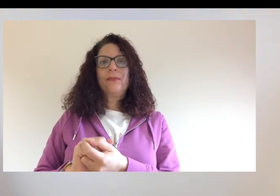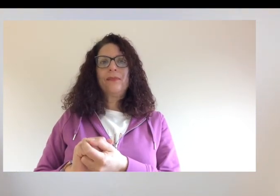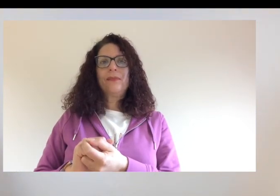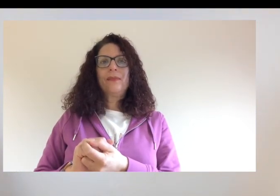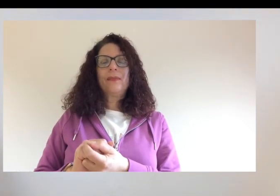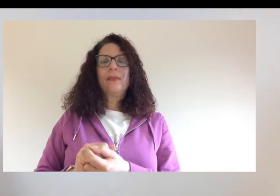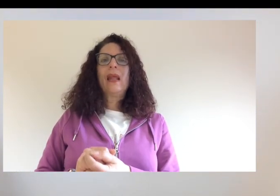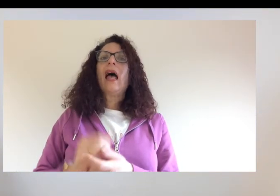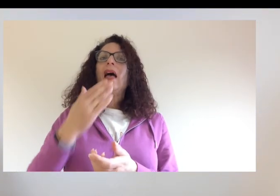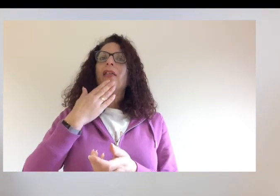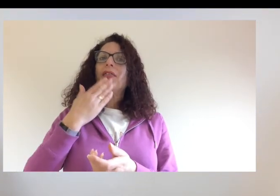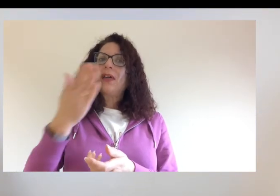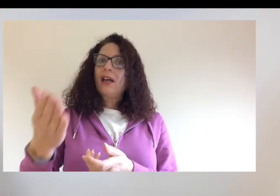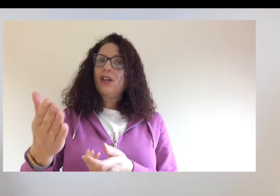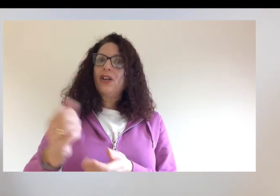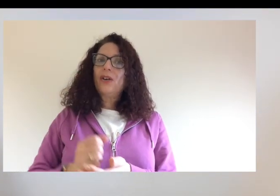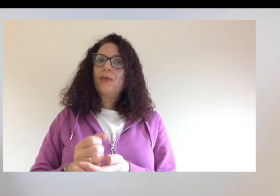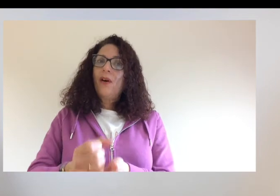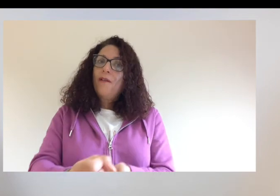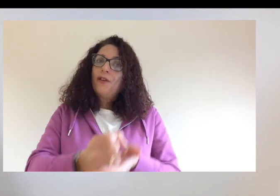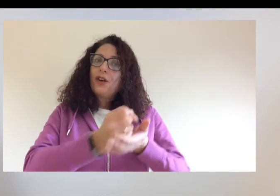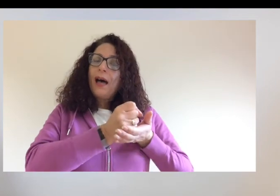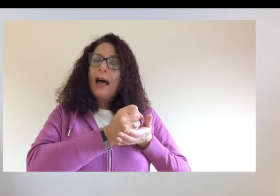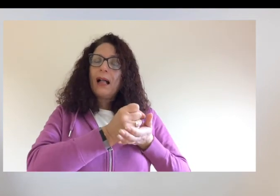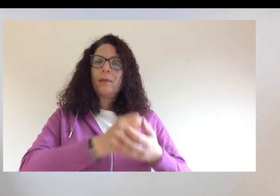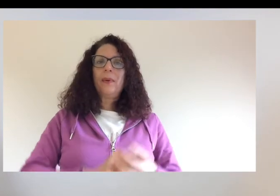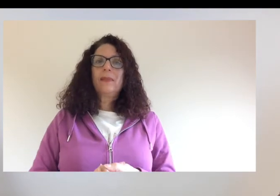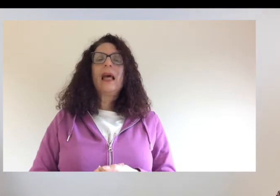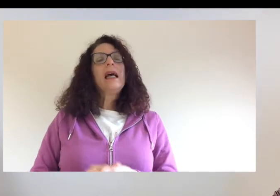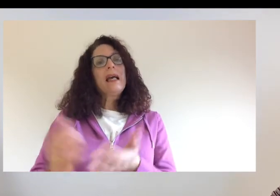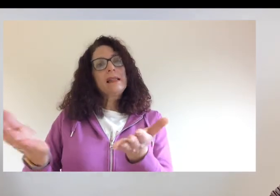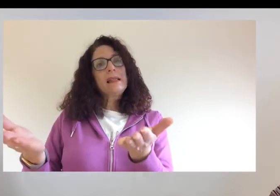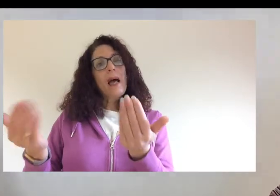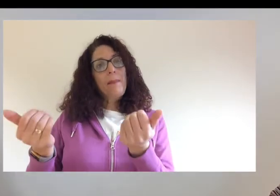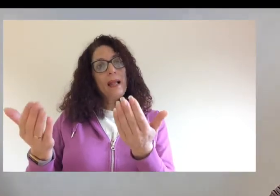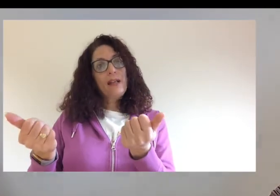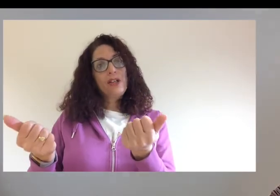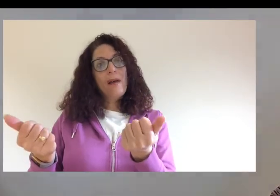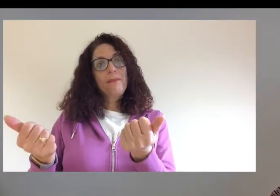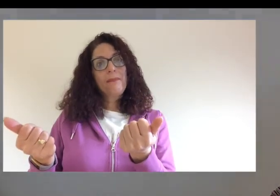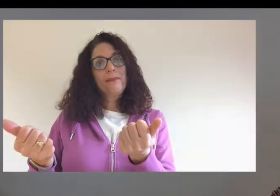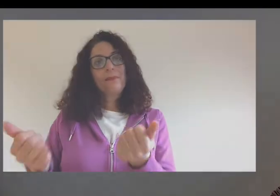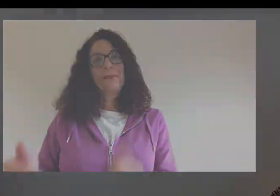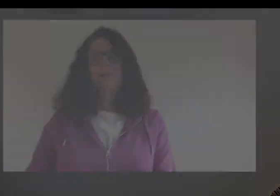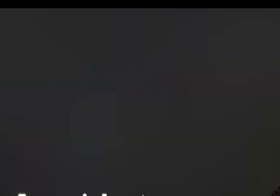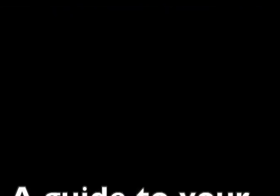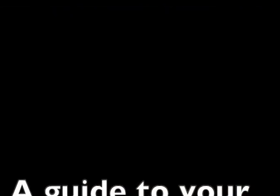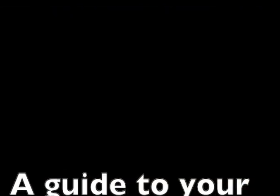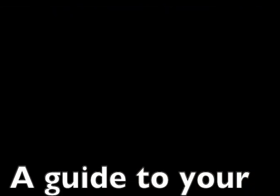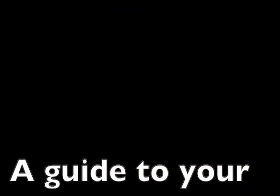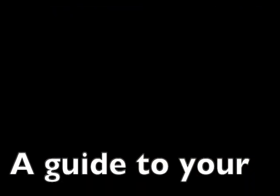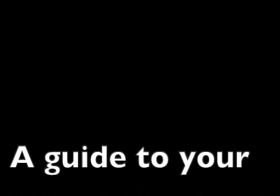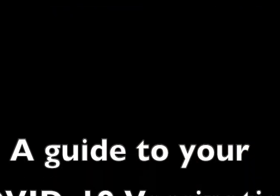Thank you for your help. You are welcome. soon. Give us Take